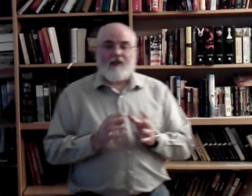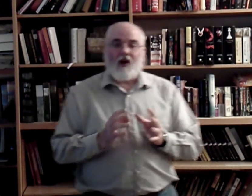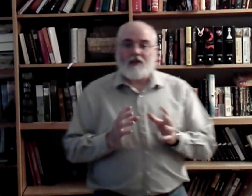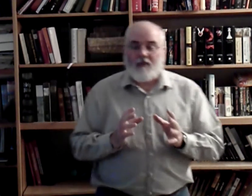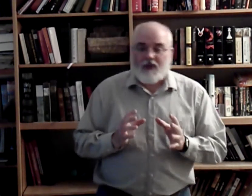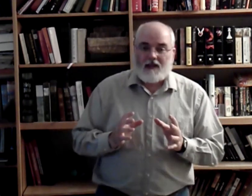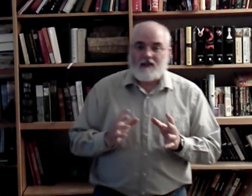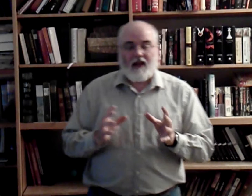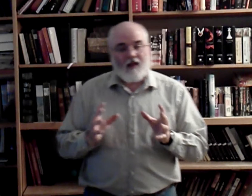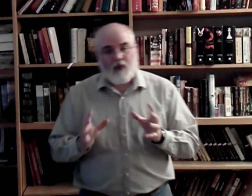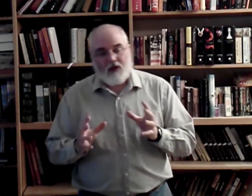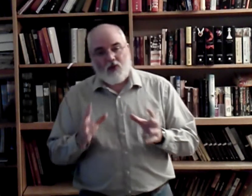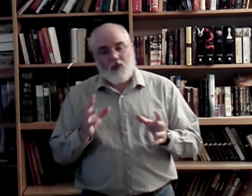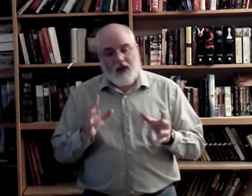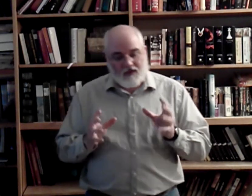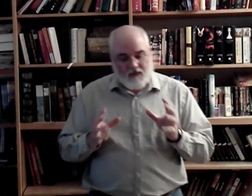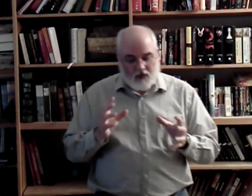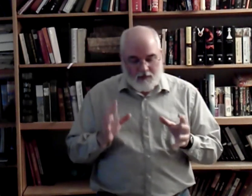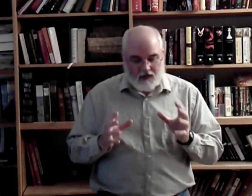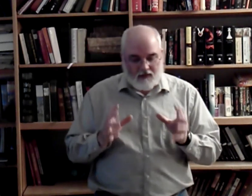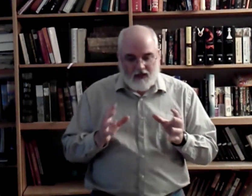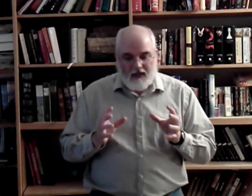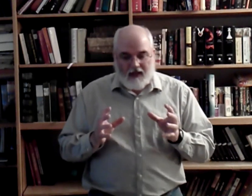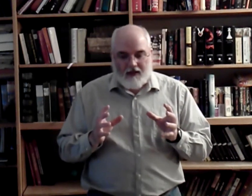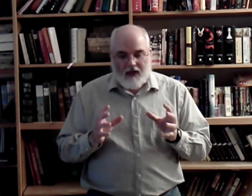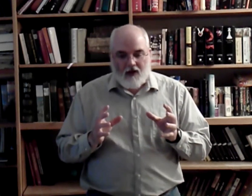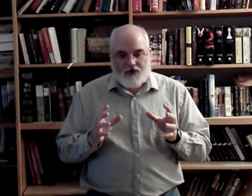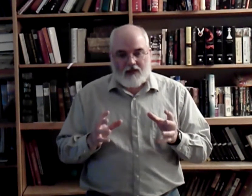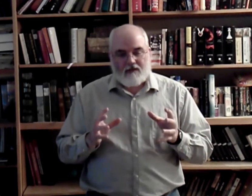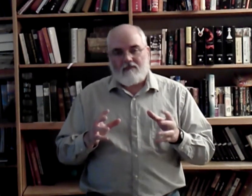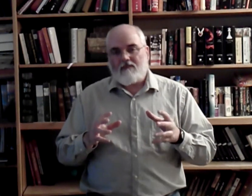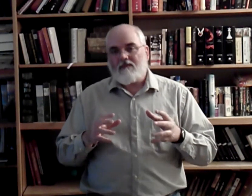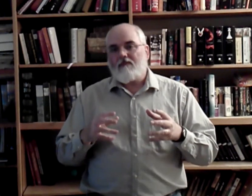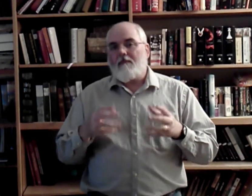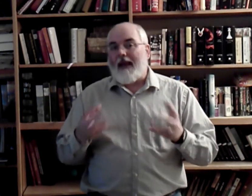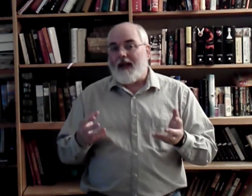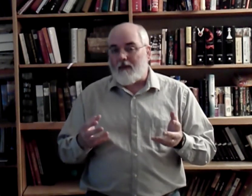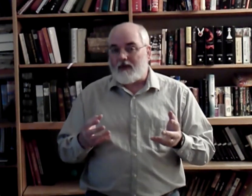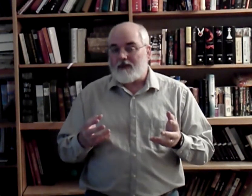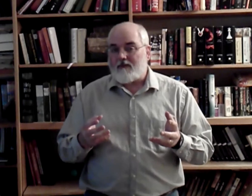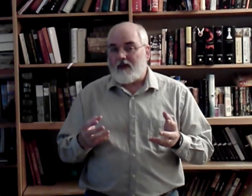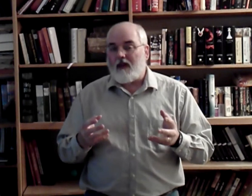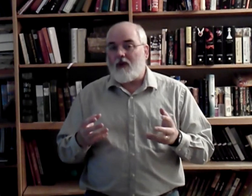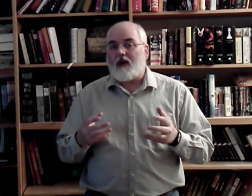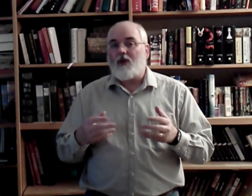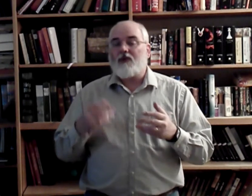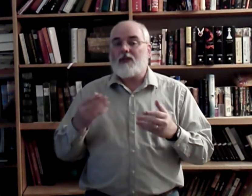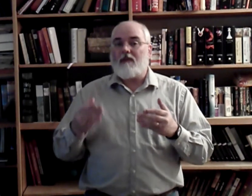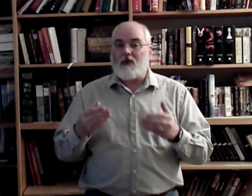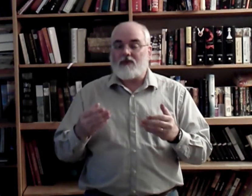there are some things that we do as fingerspellers that are just bad habits. And I want to go through some of those